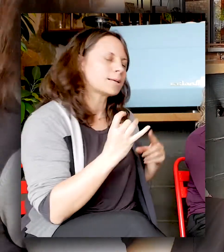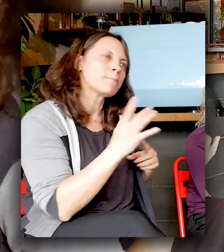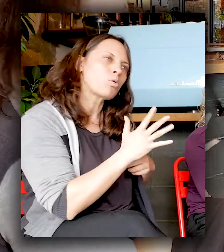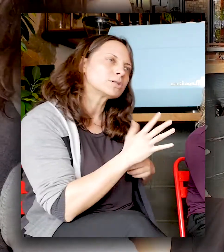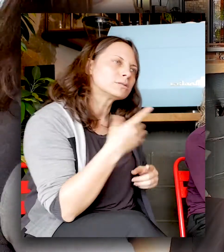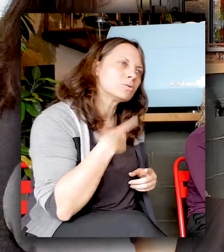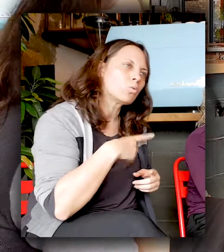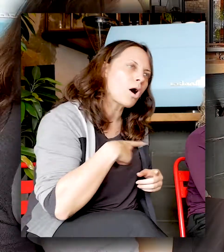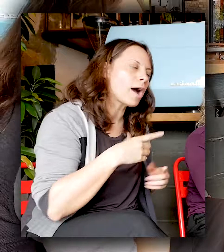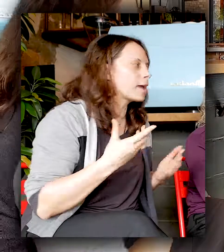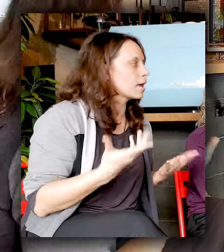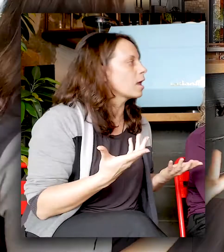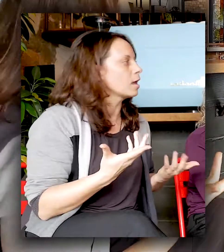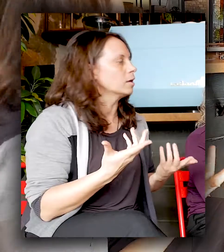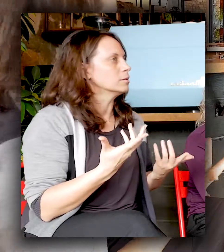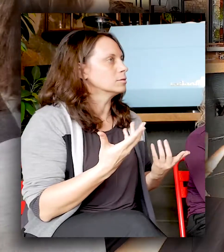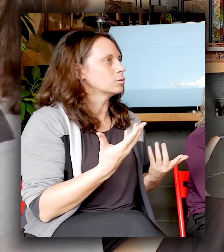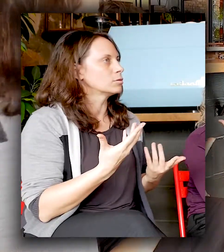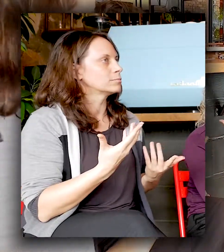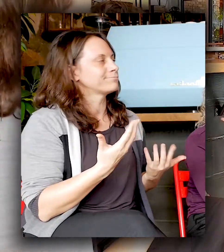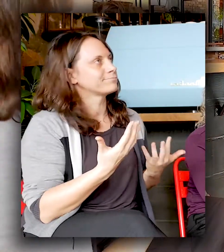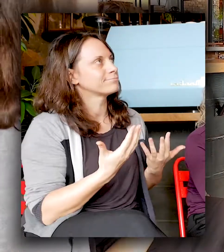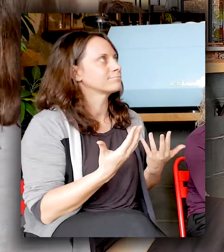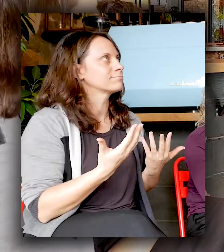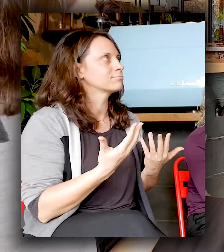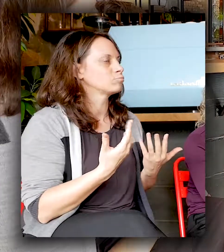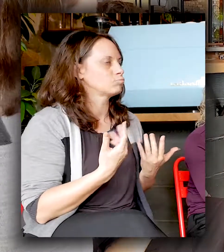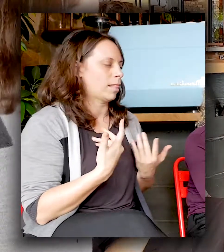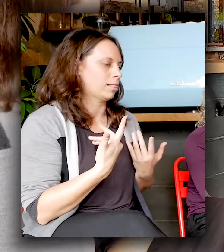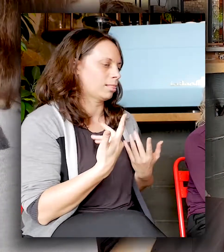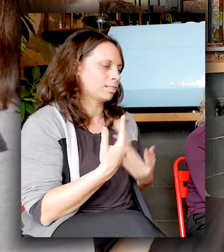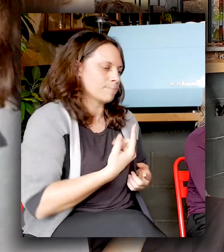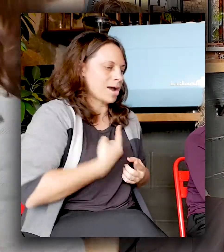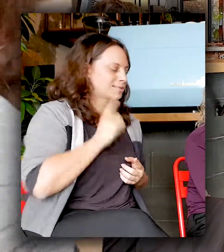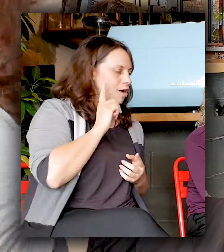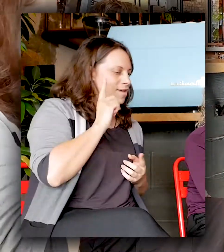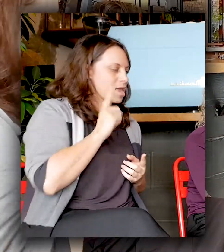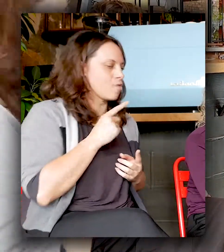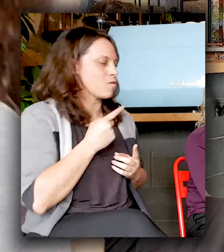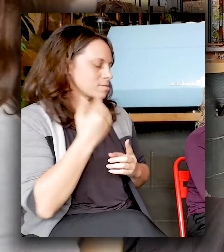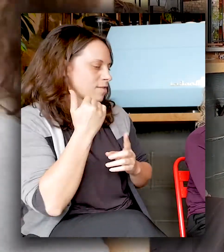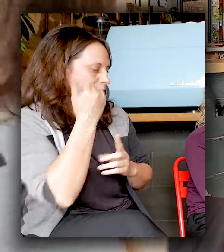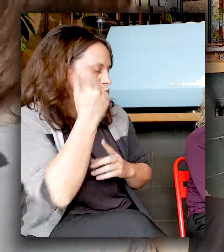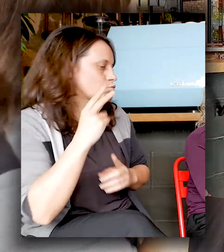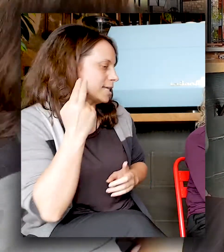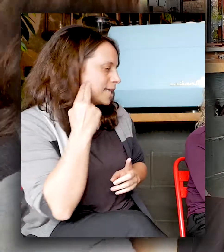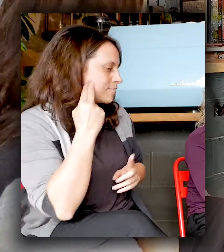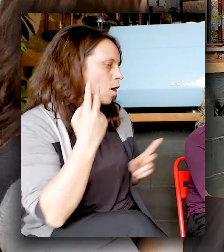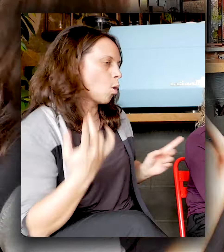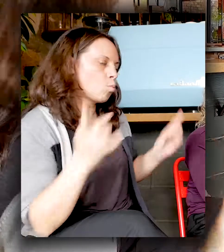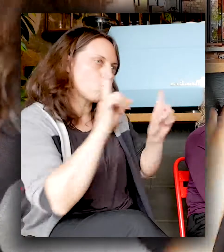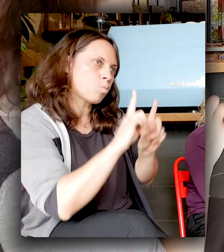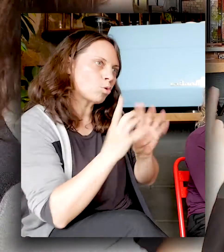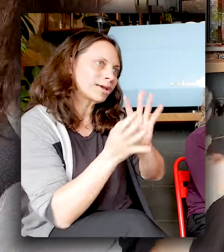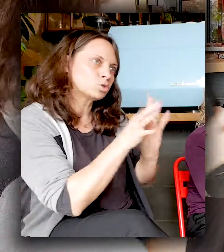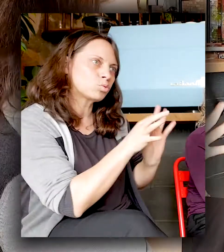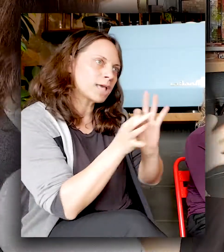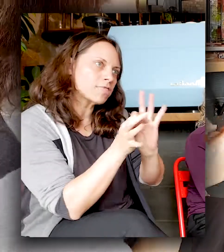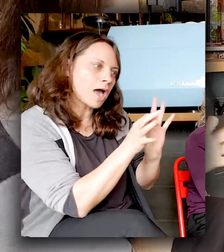sort of perspective ourselves of a deaf person and a hearing person working together. And obviously cultural decisions, it's really important that a deaf person